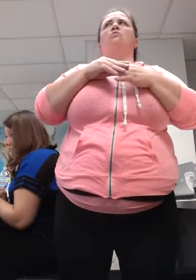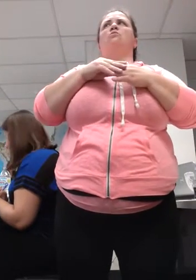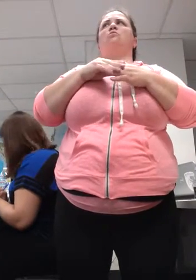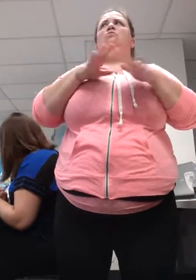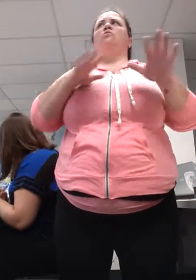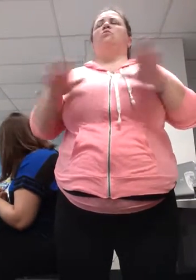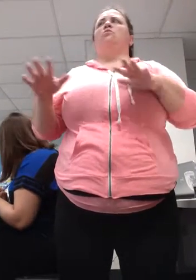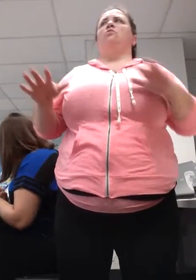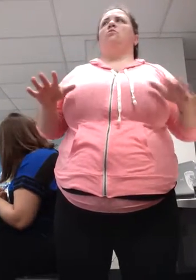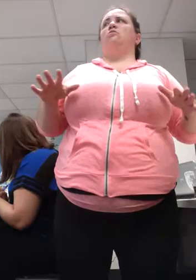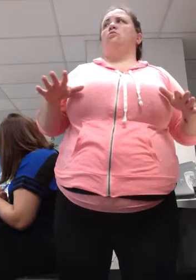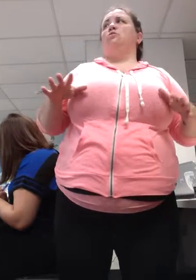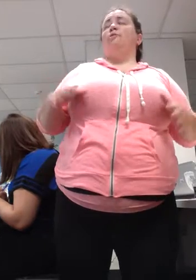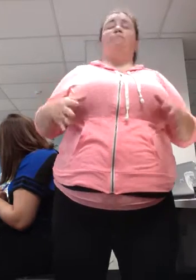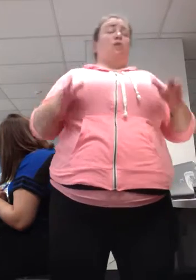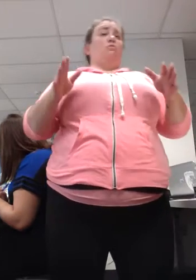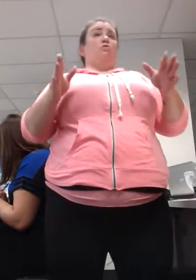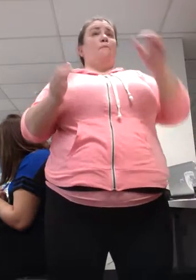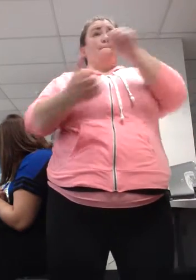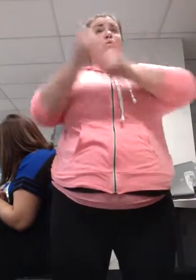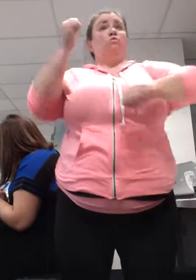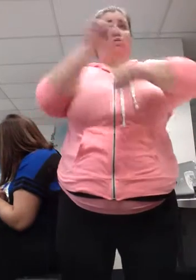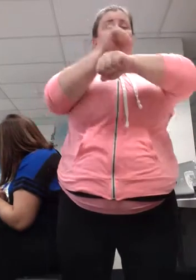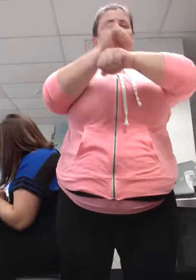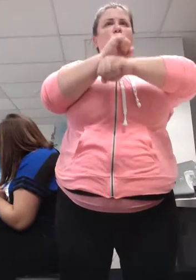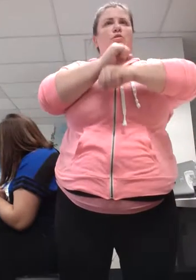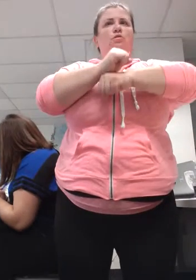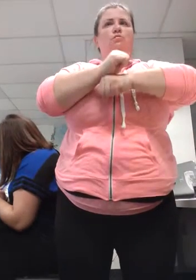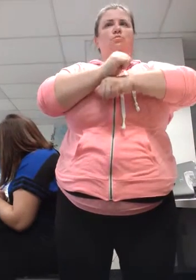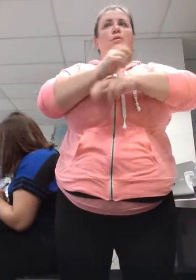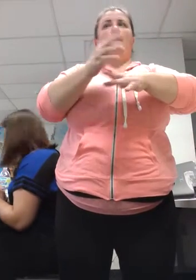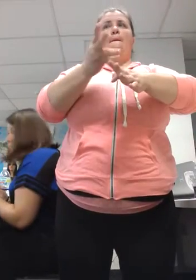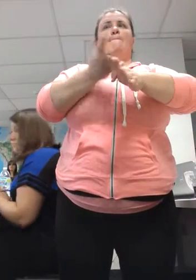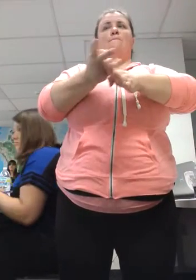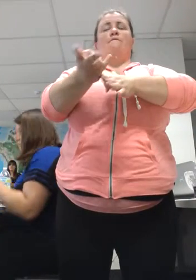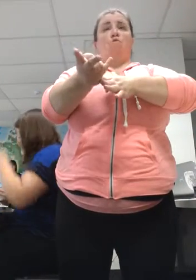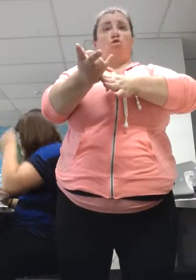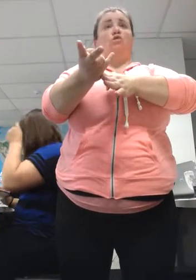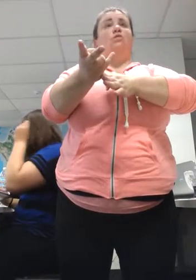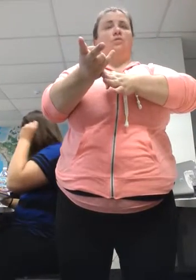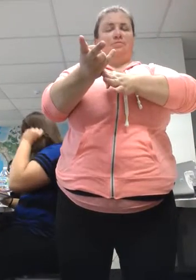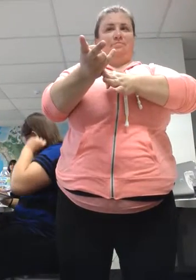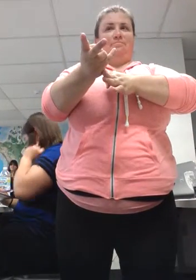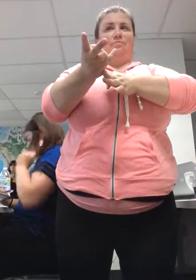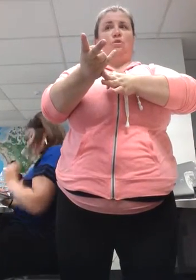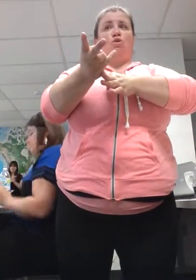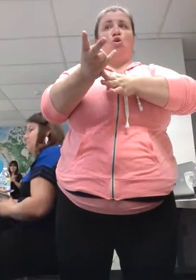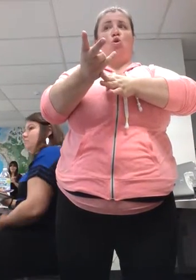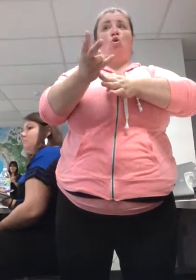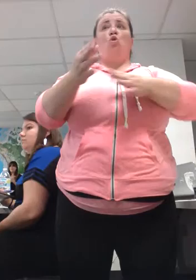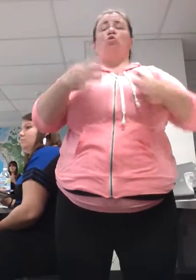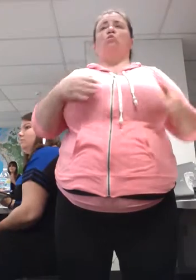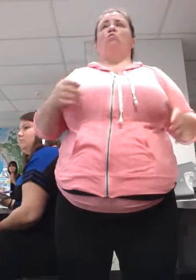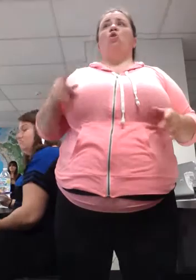we're professional. So err on the side of caution and always go for a bit